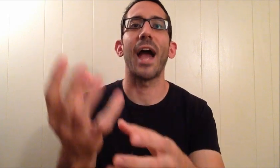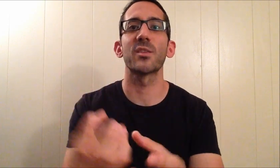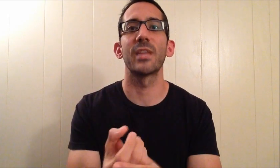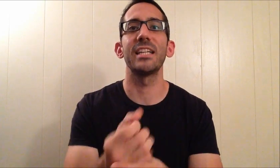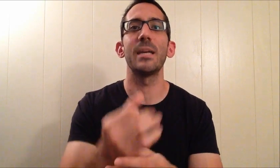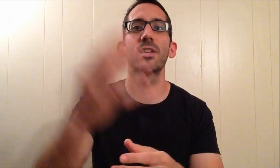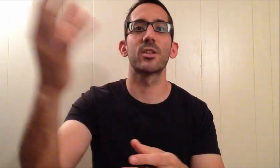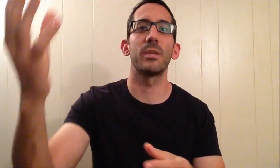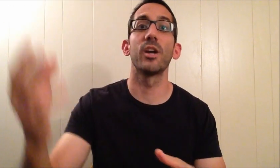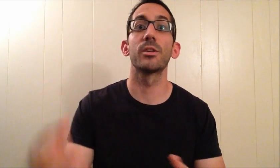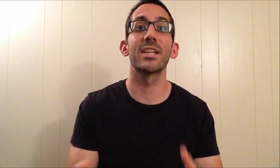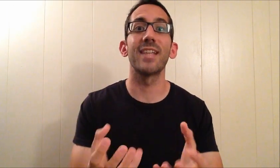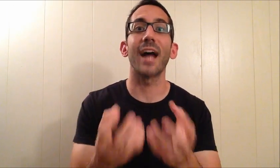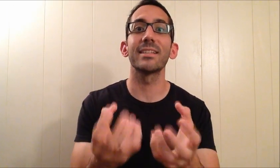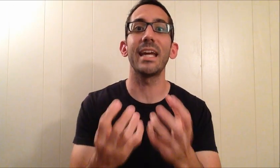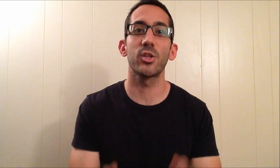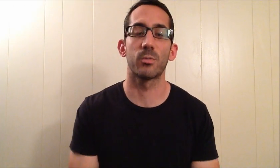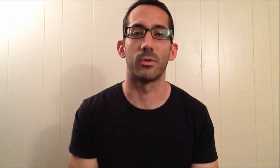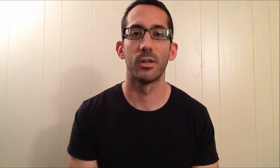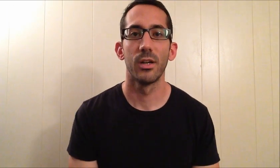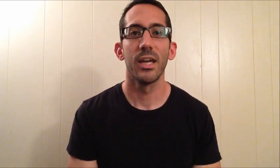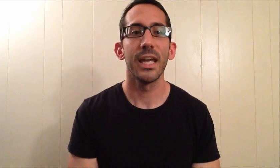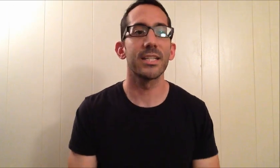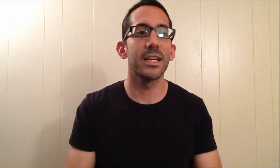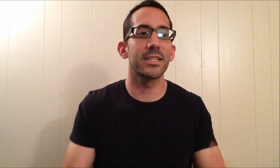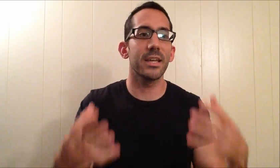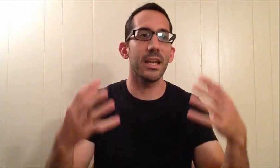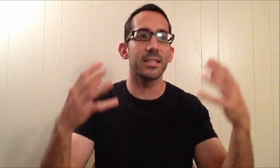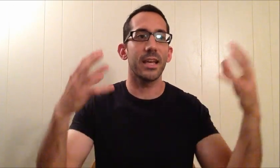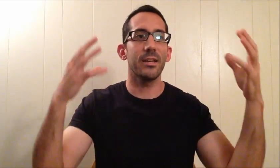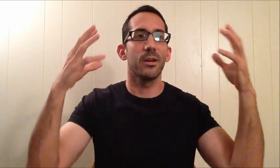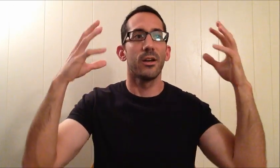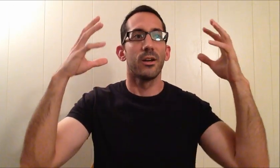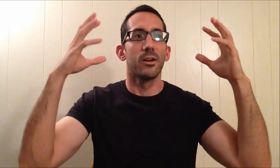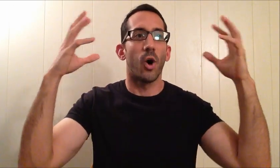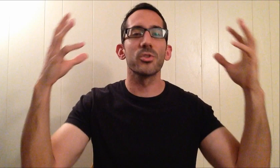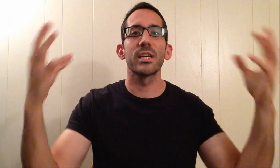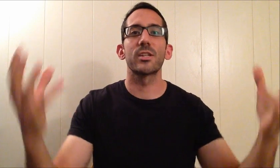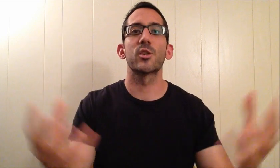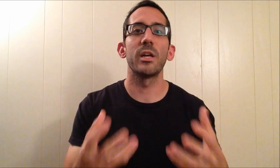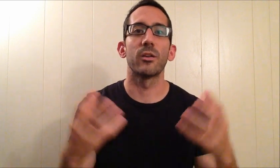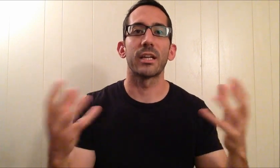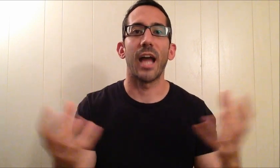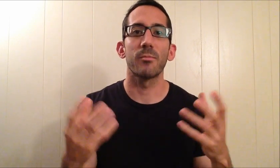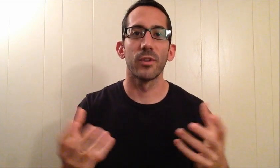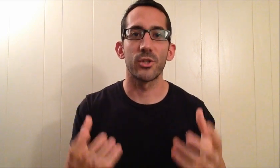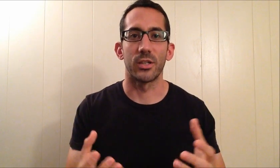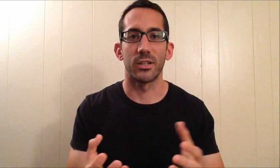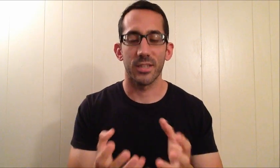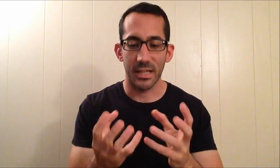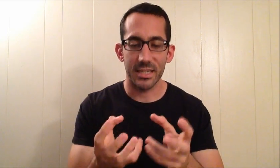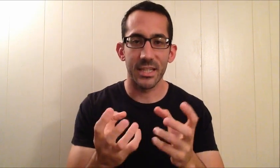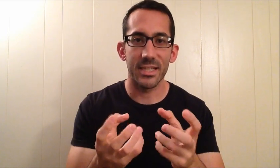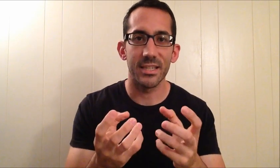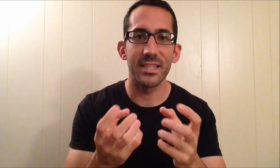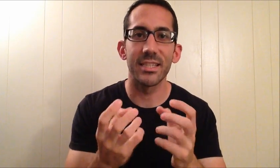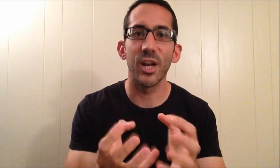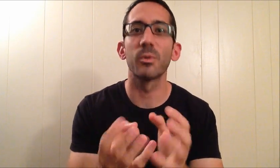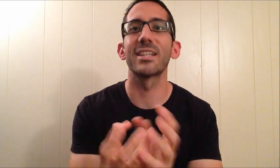grasp that keeps disappearing because it's not tangible. It's almost like a spirit, like an apparition. It's there, but